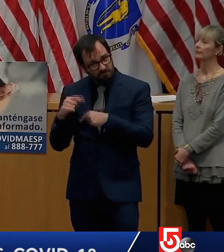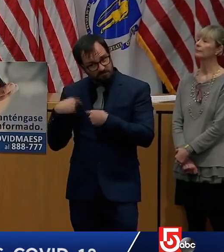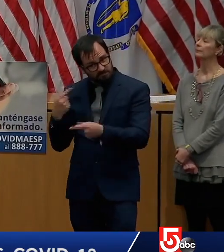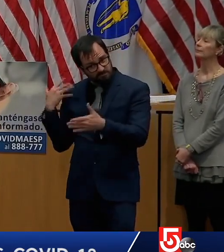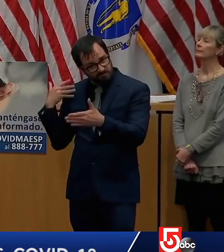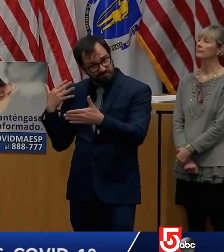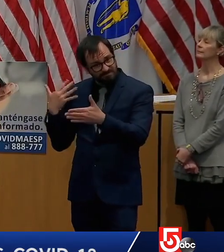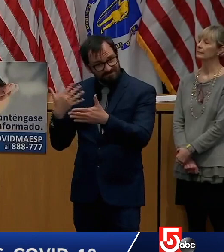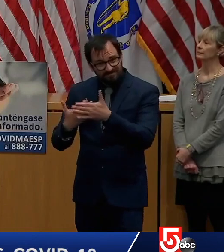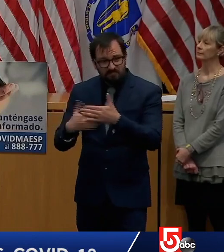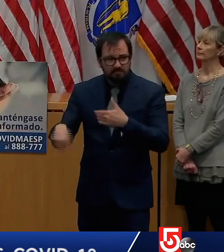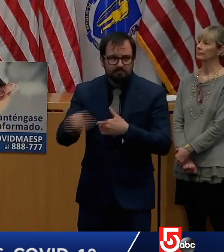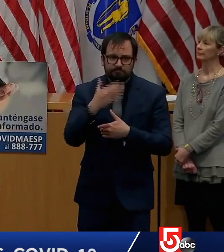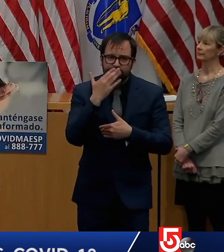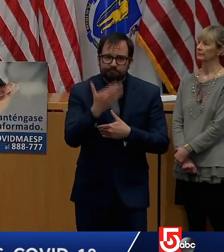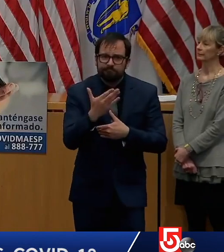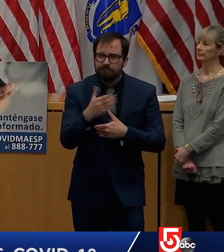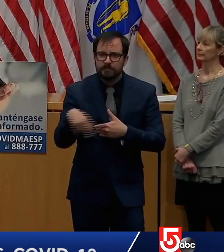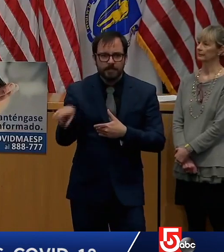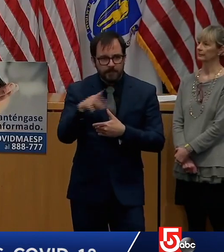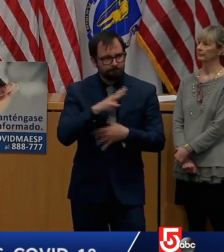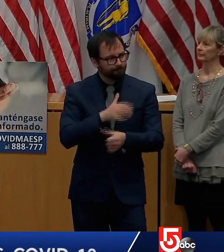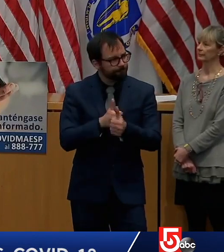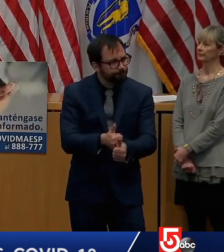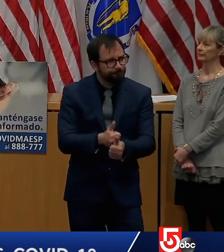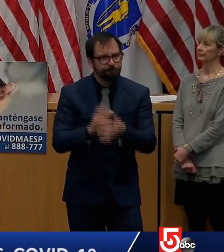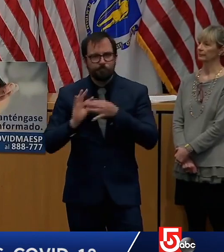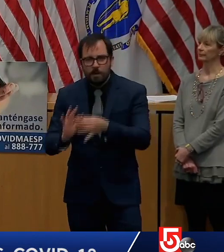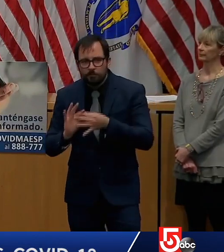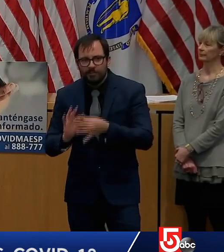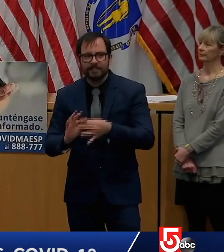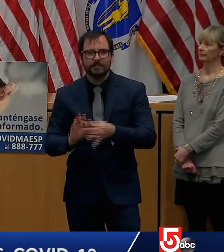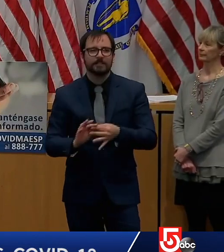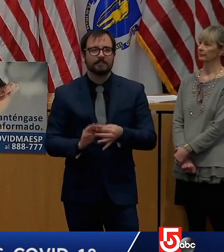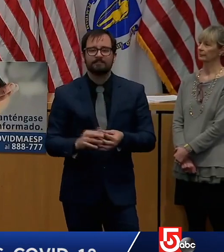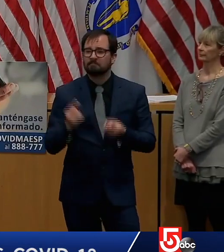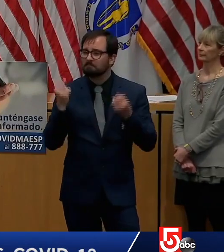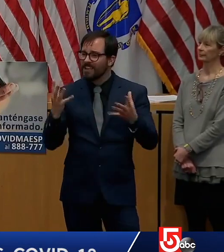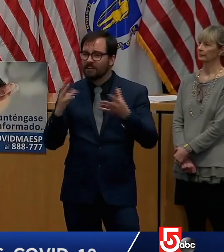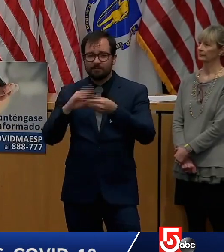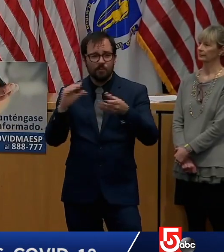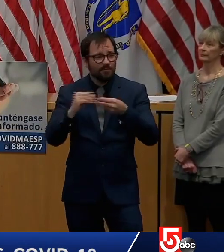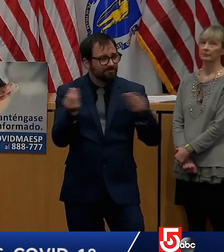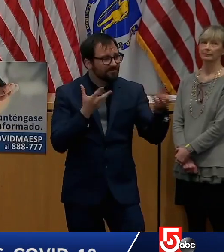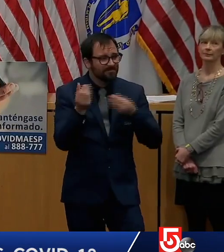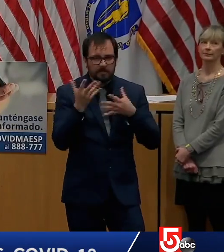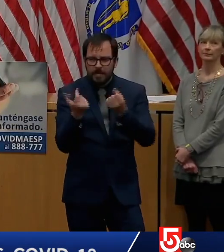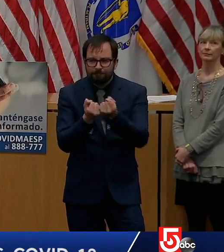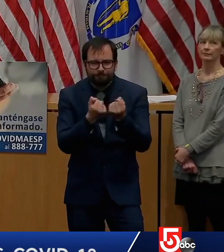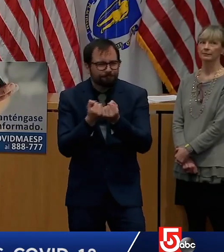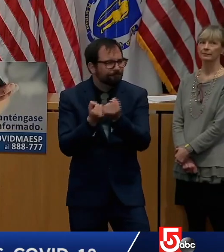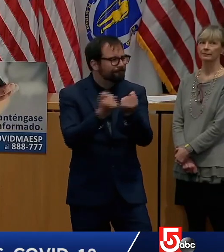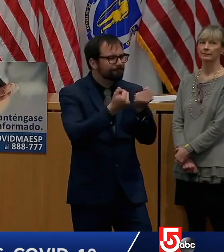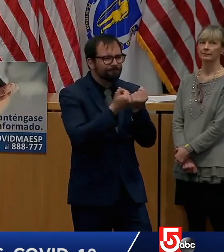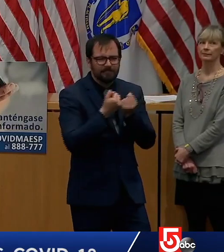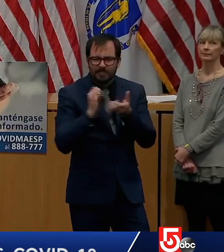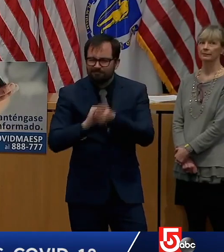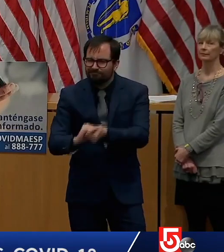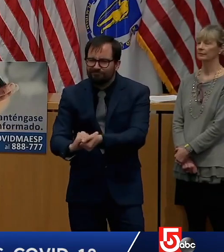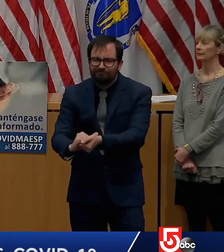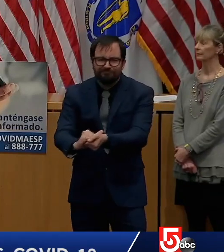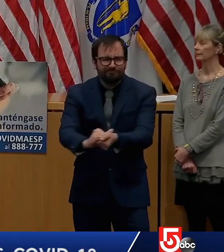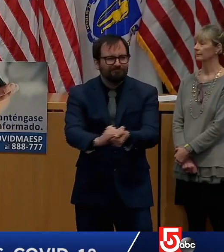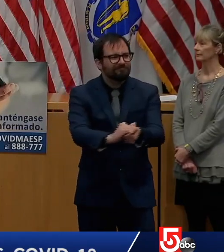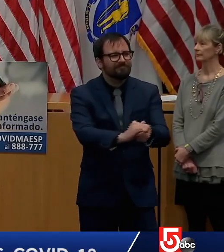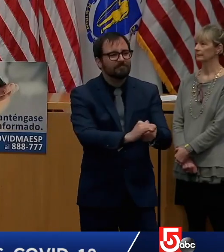day about how people are supporting one another as they work their way through this. And some of them are small and some of them are